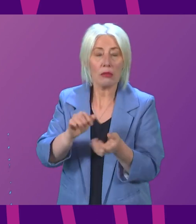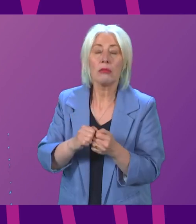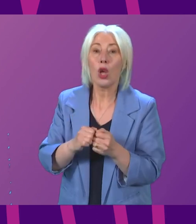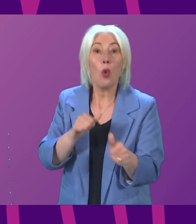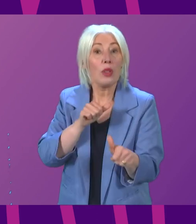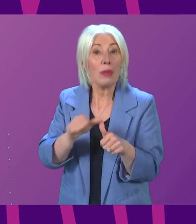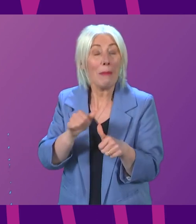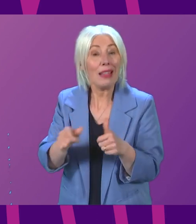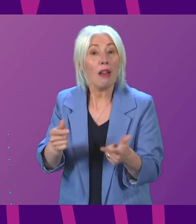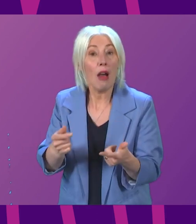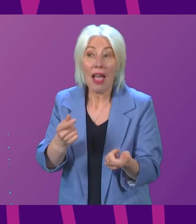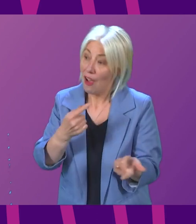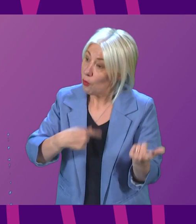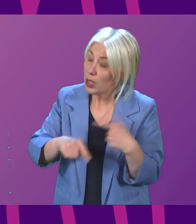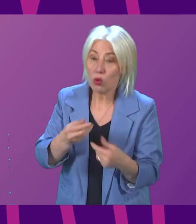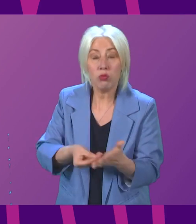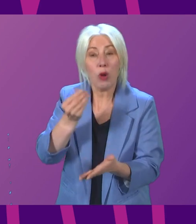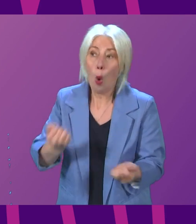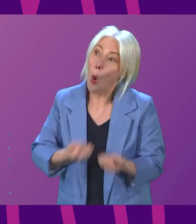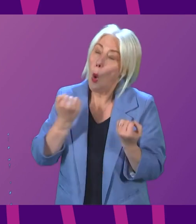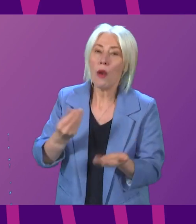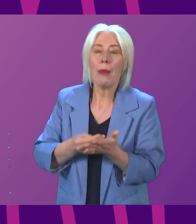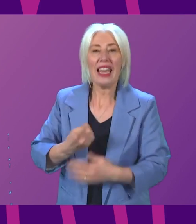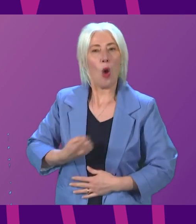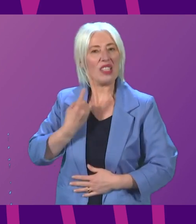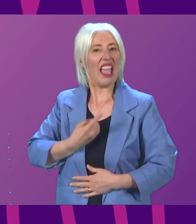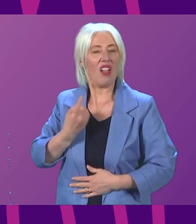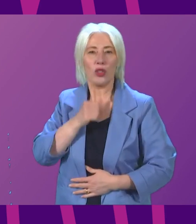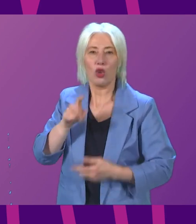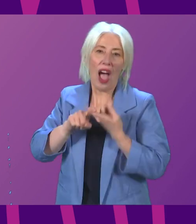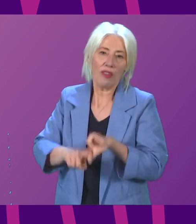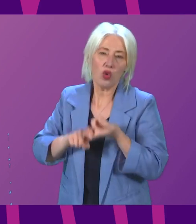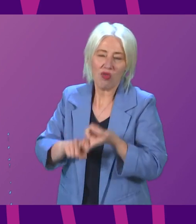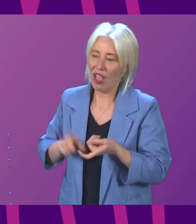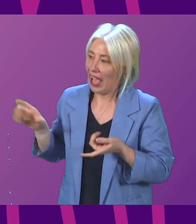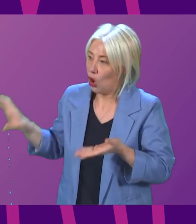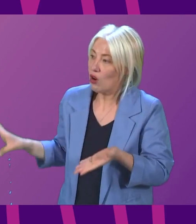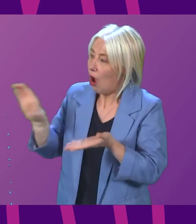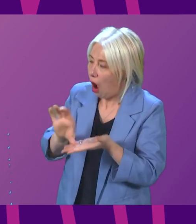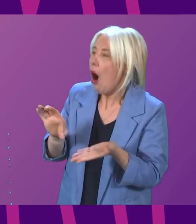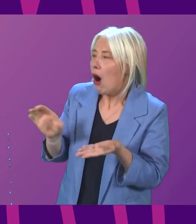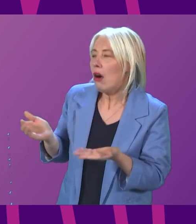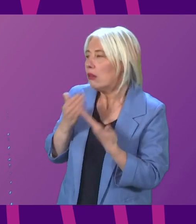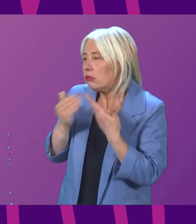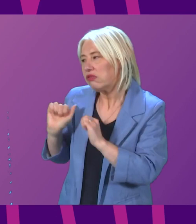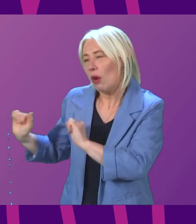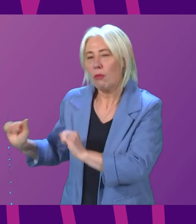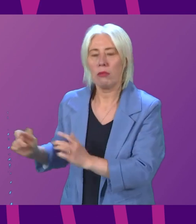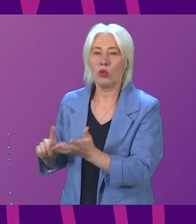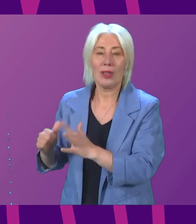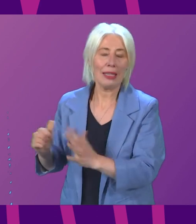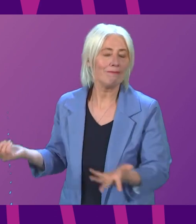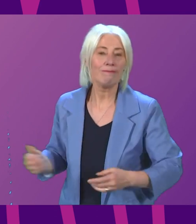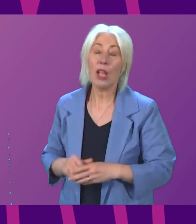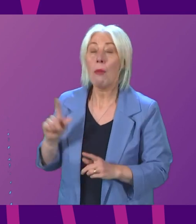if we had responsibility for raising our own revenue rather than having to rely on a block grant from someone else? But Douglas